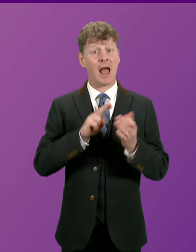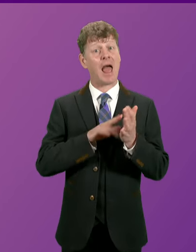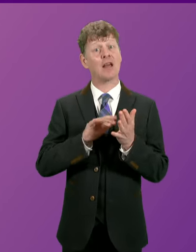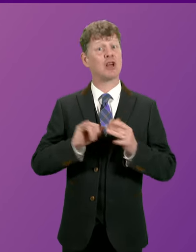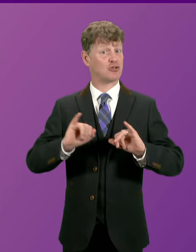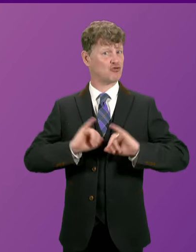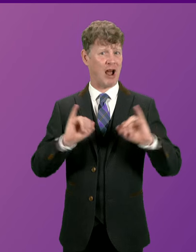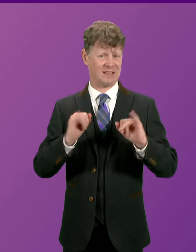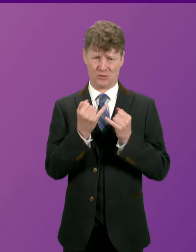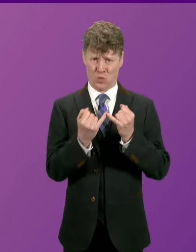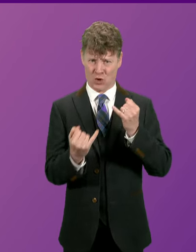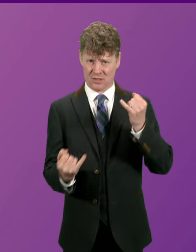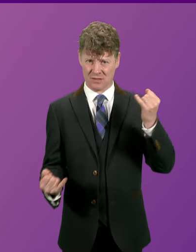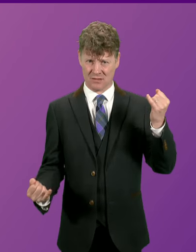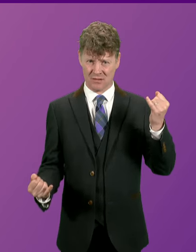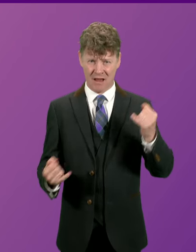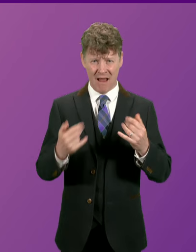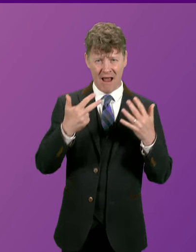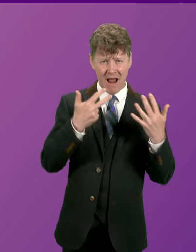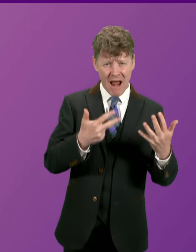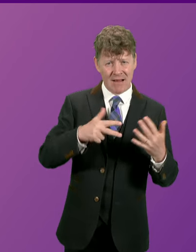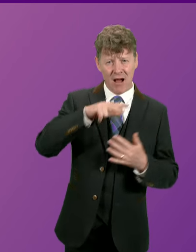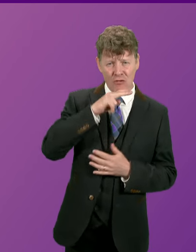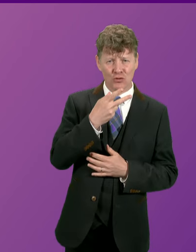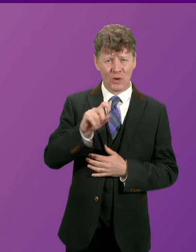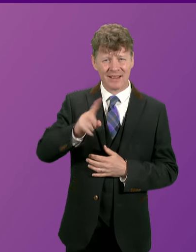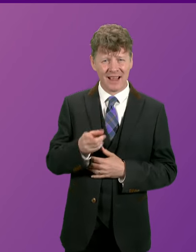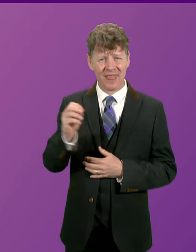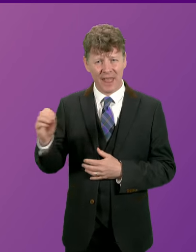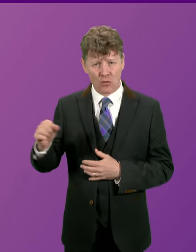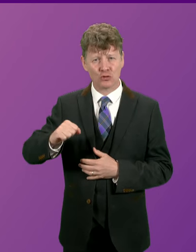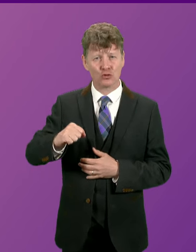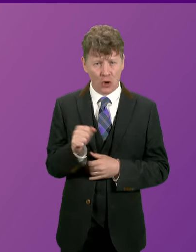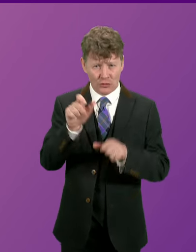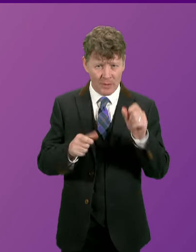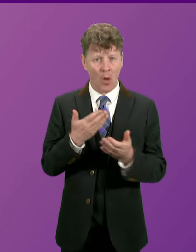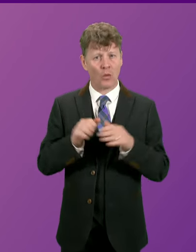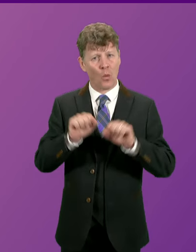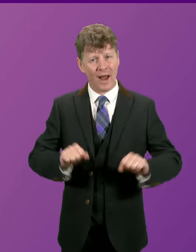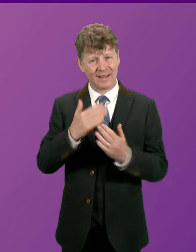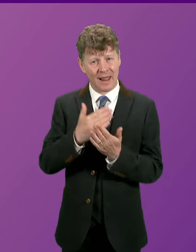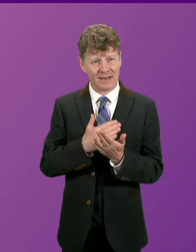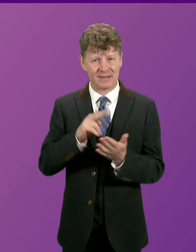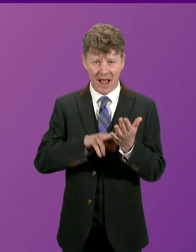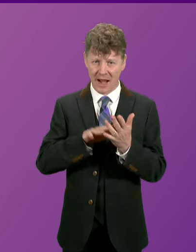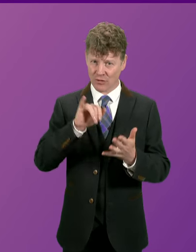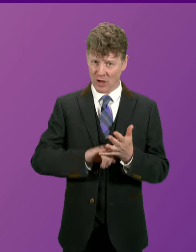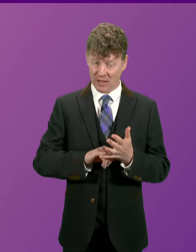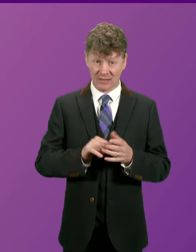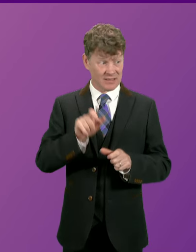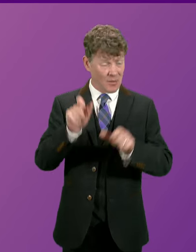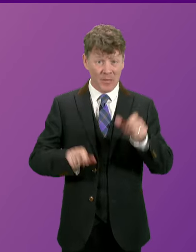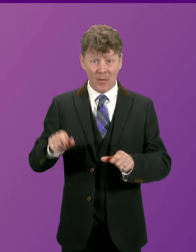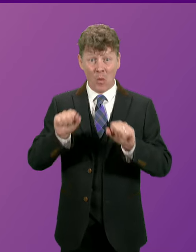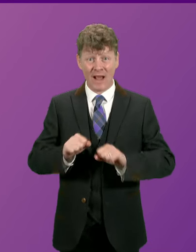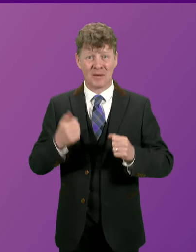deepening. Over 820,000 Scots are on an NHS waiting list. People who are waiting in pain are using